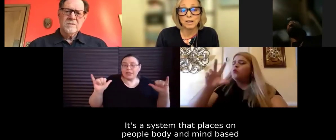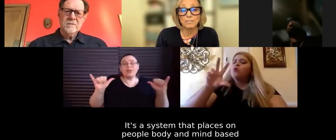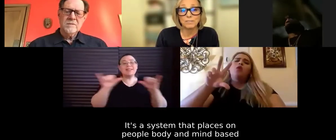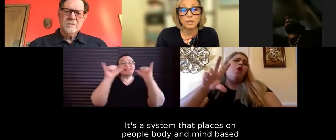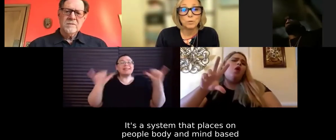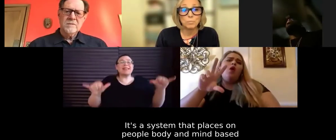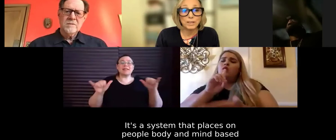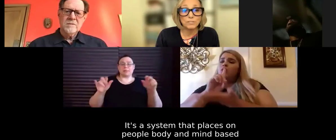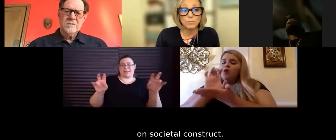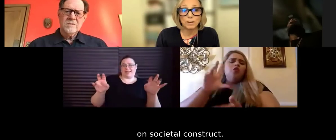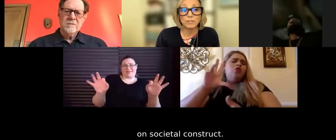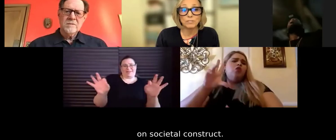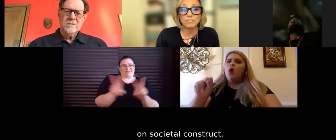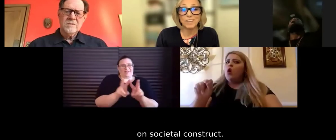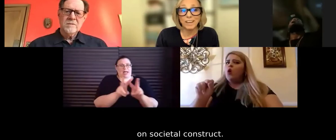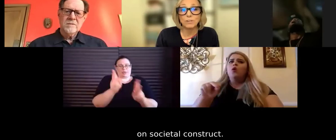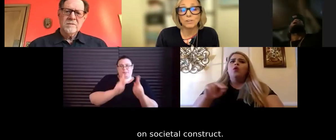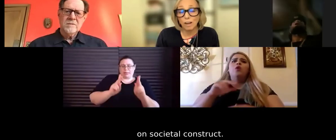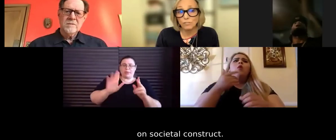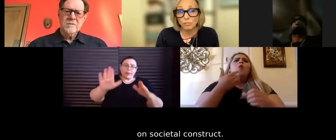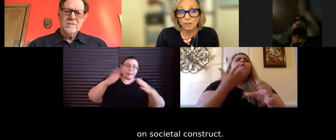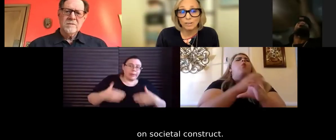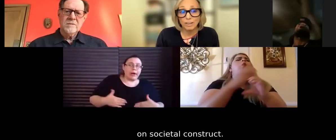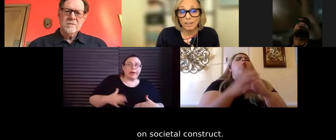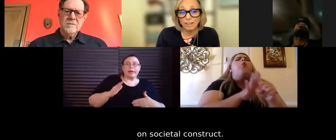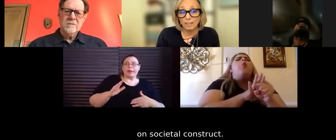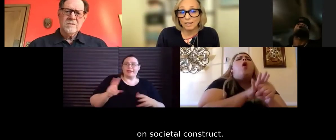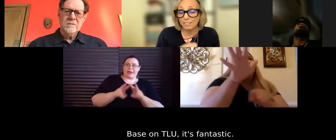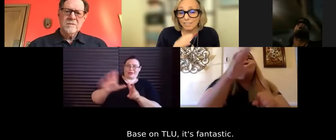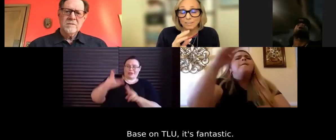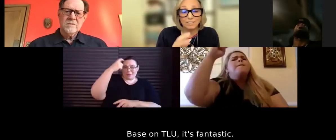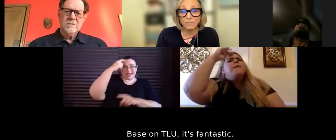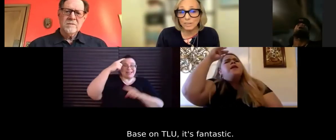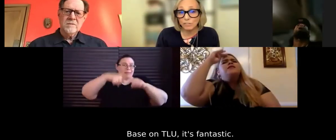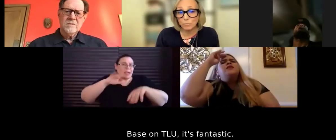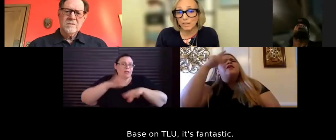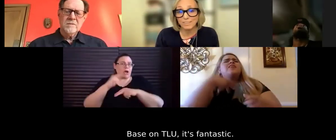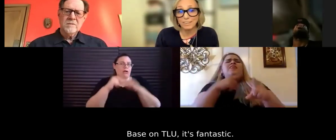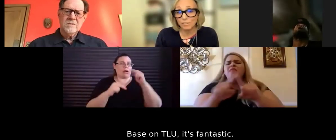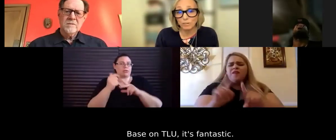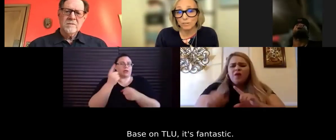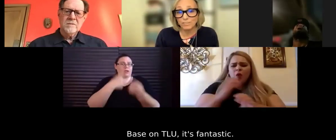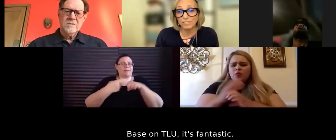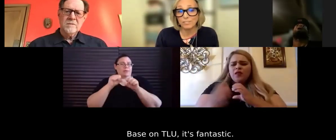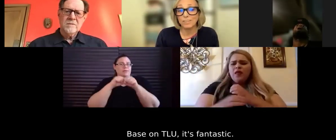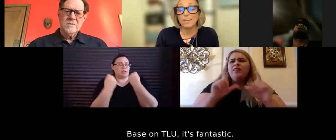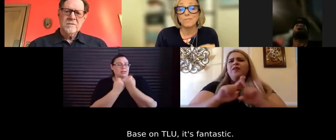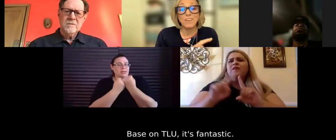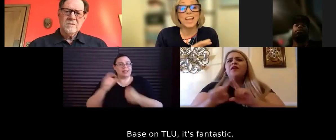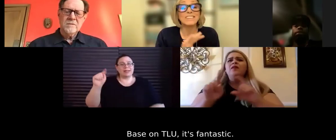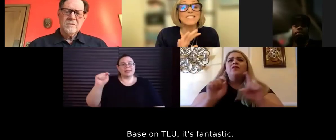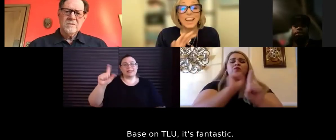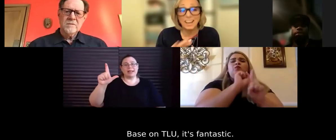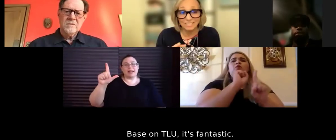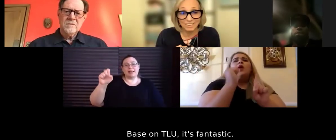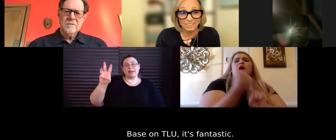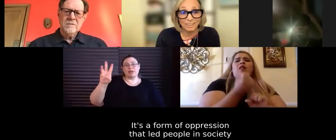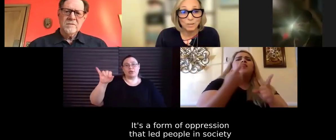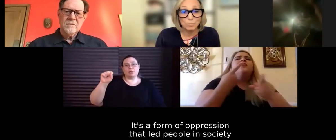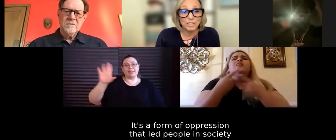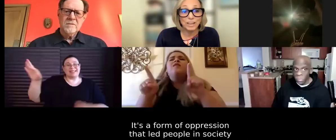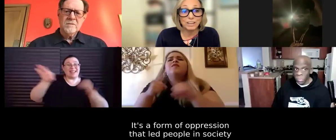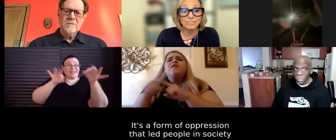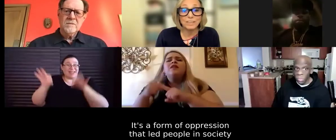and minds based around a societal construct. And the definition by T.L. Lewis is fantastic